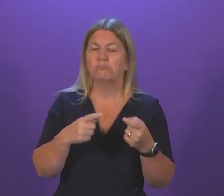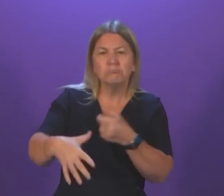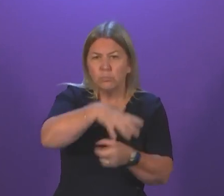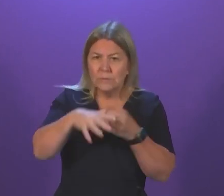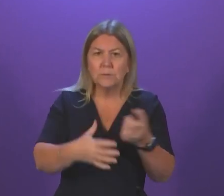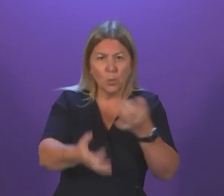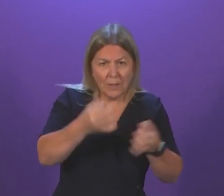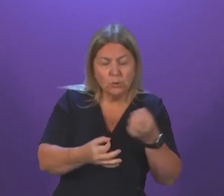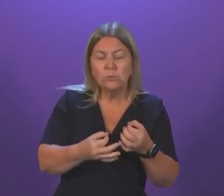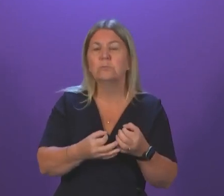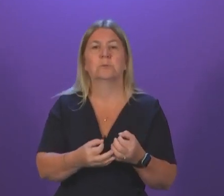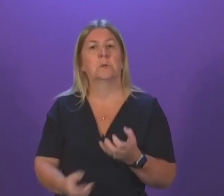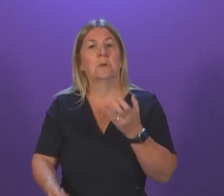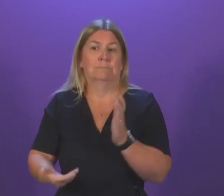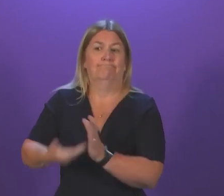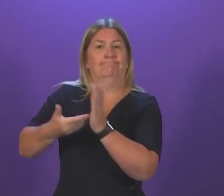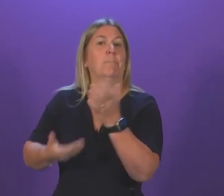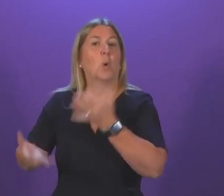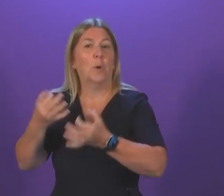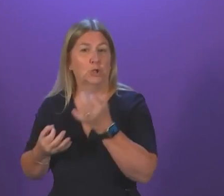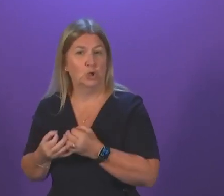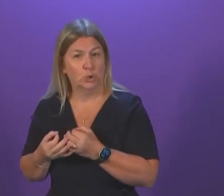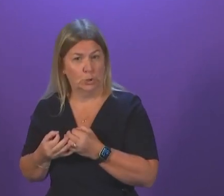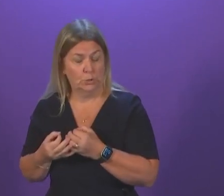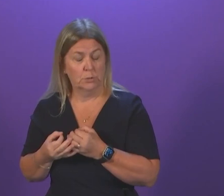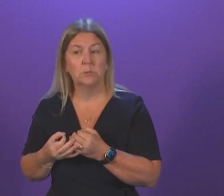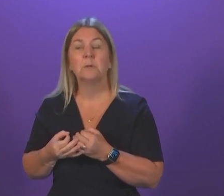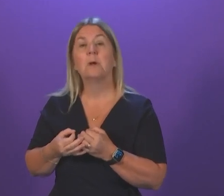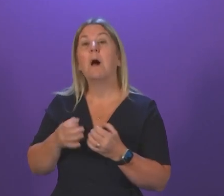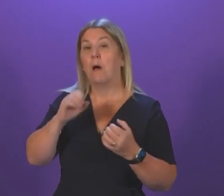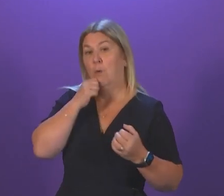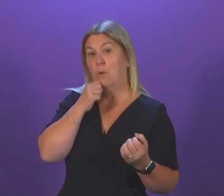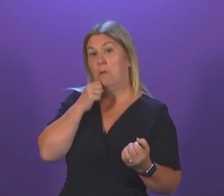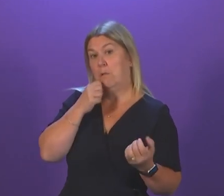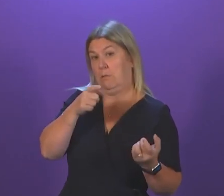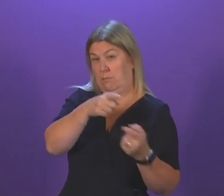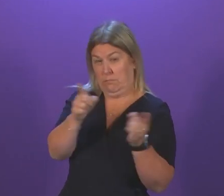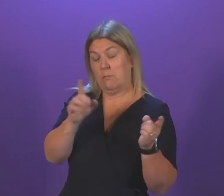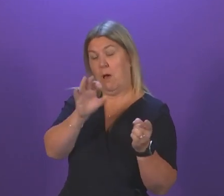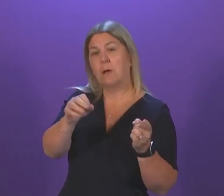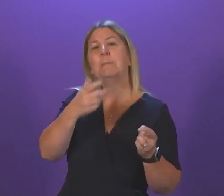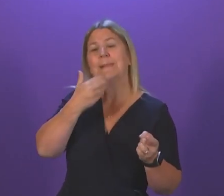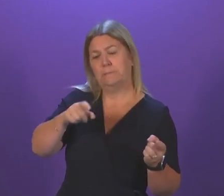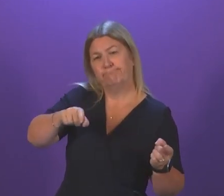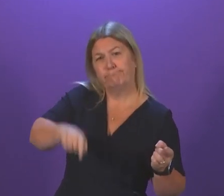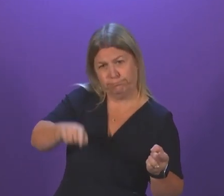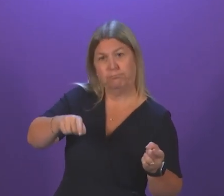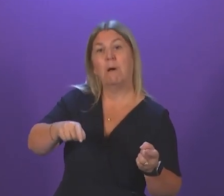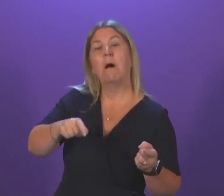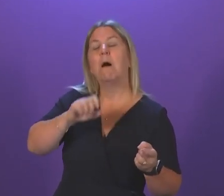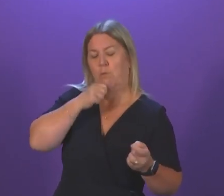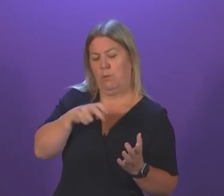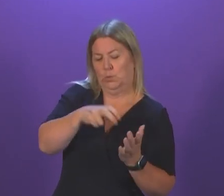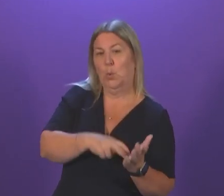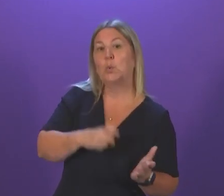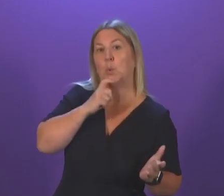speak buttons during question two. I will keep a note of members who press and may take further supplementaries from those members if we have any time in hand